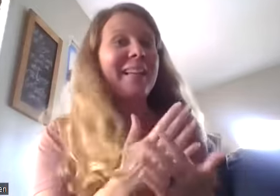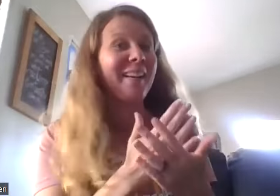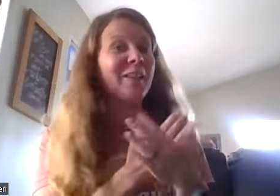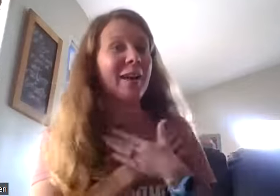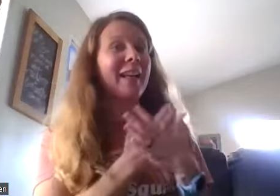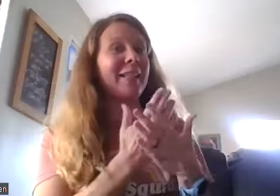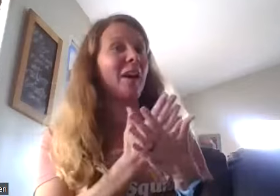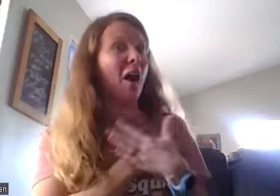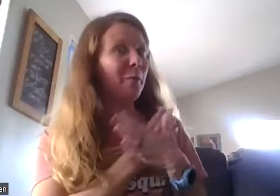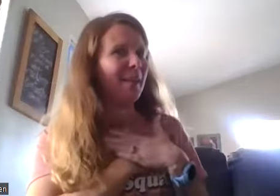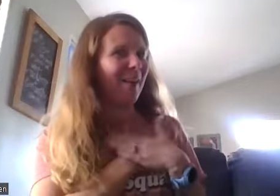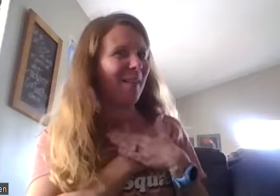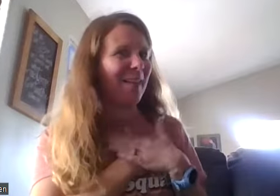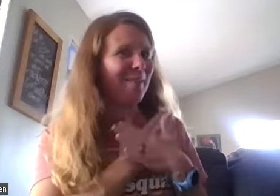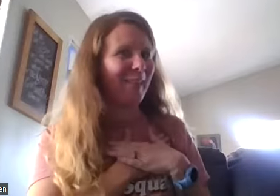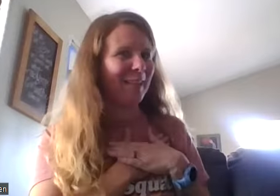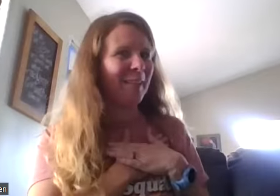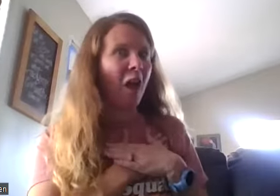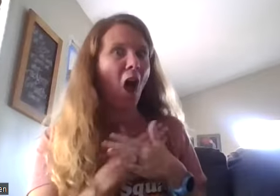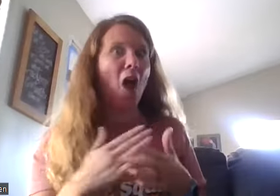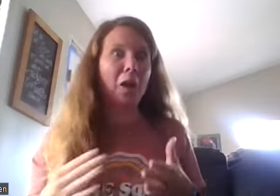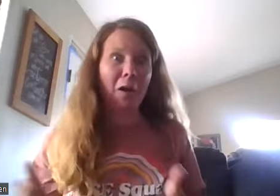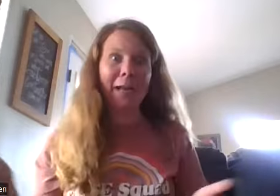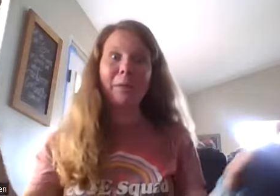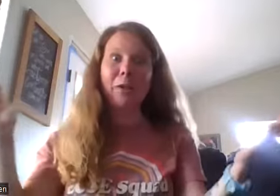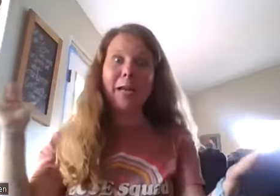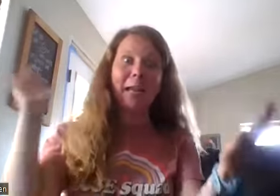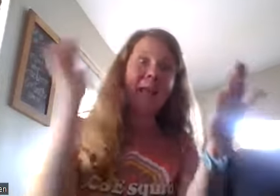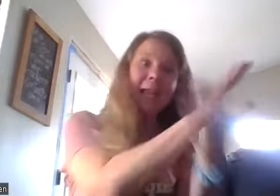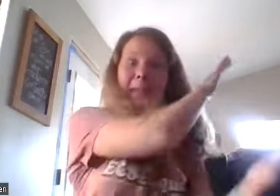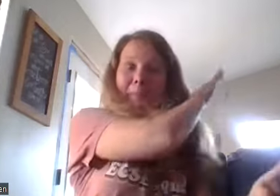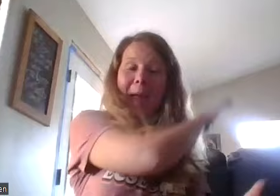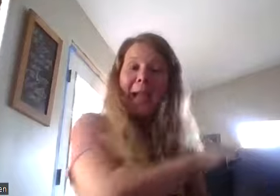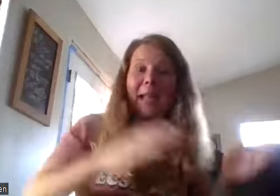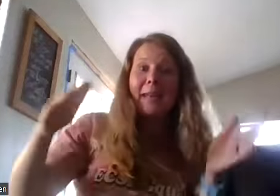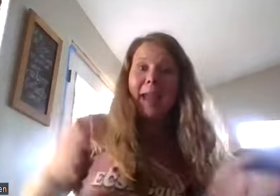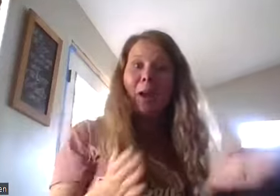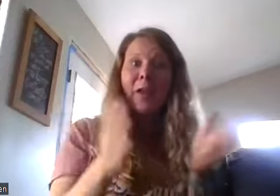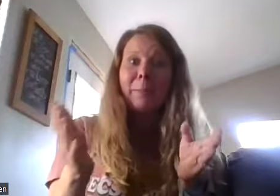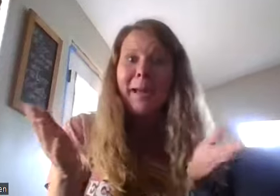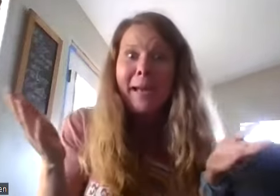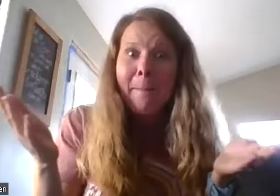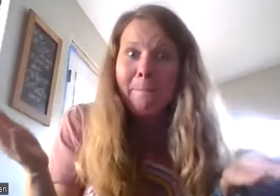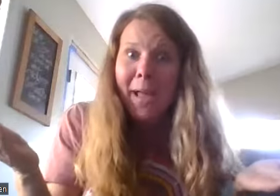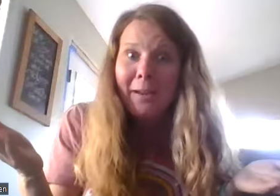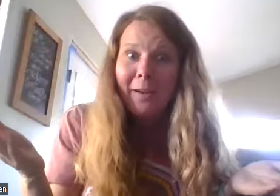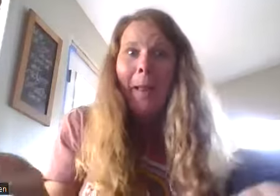sitting on a track, its heart was all a flutter, along came a train, and hid it in the back, and now there's peanut butter.